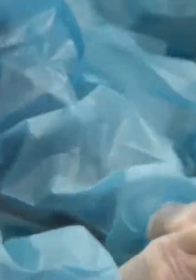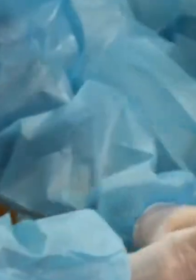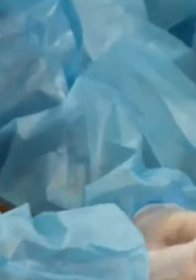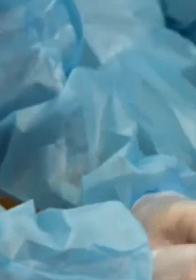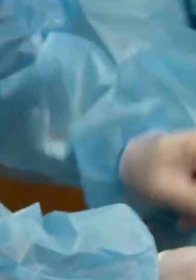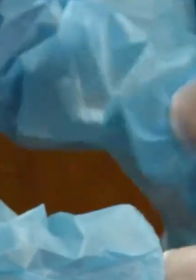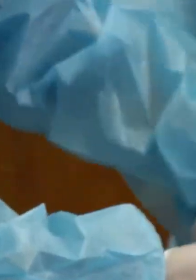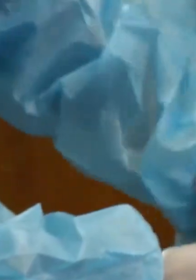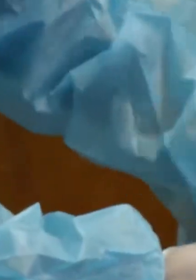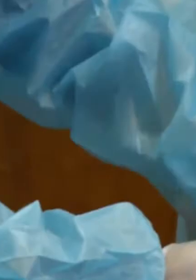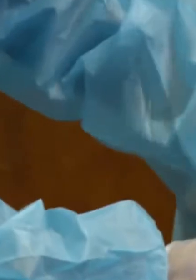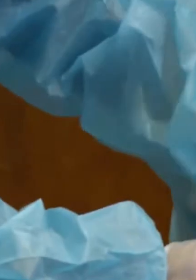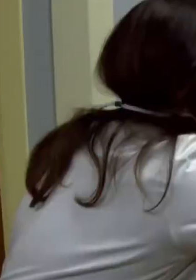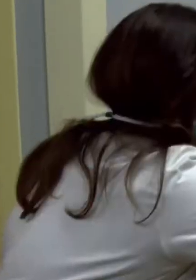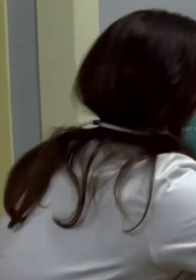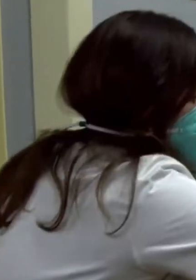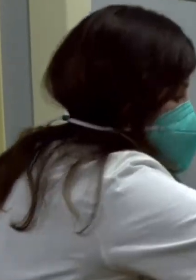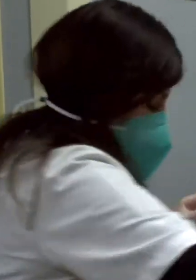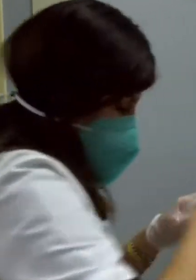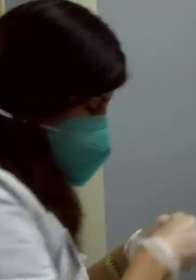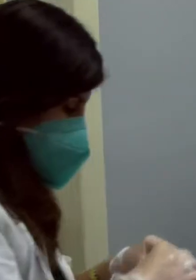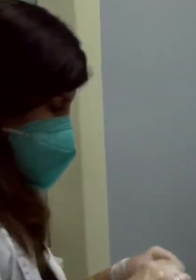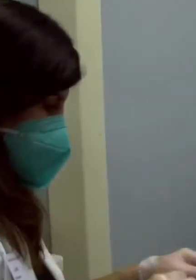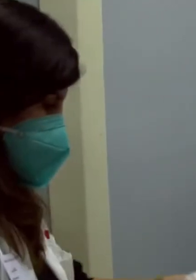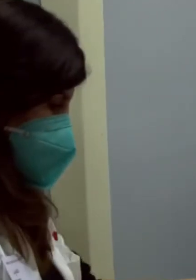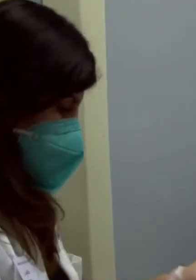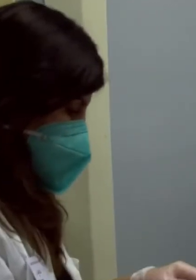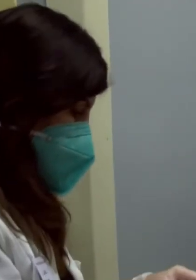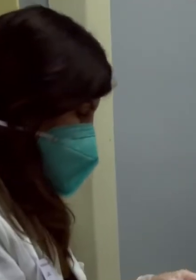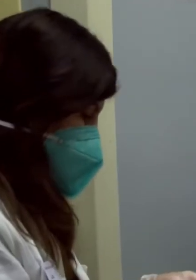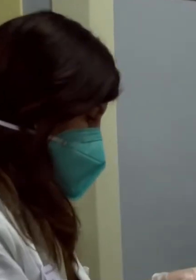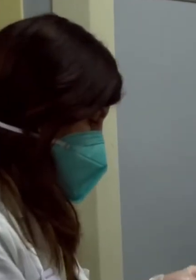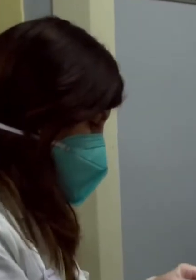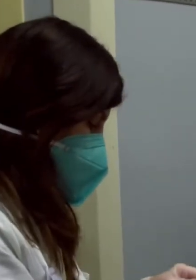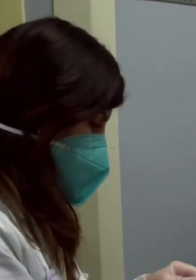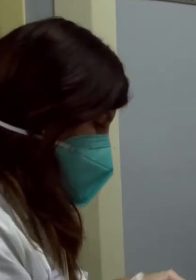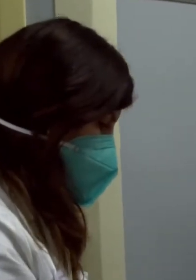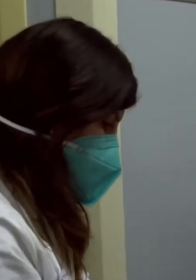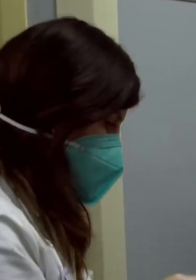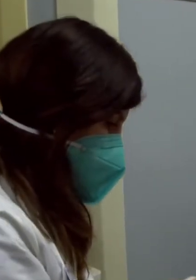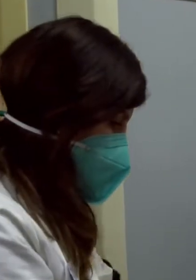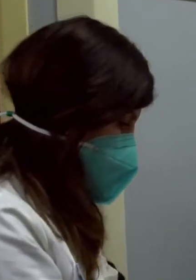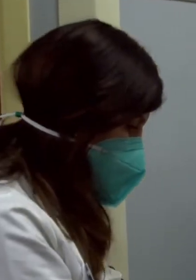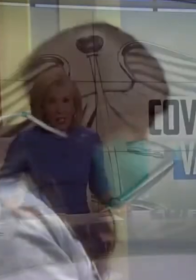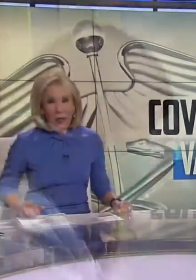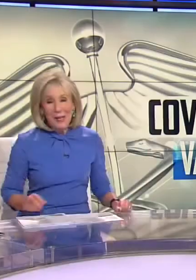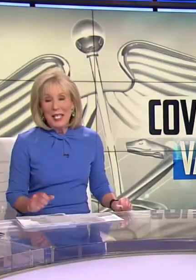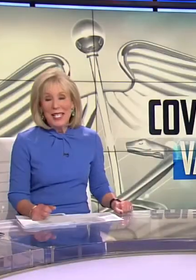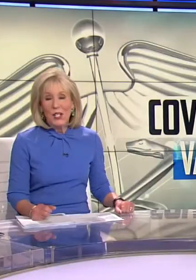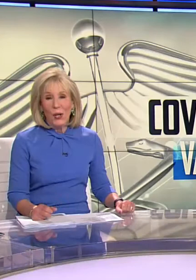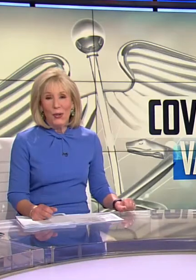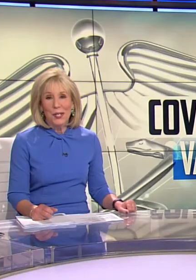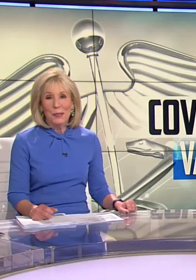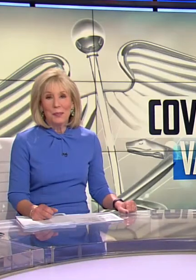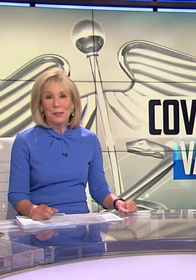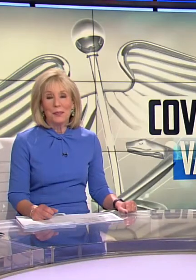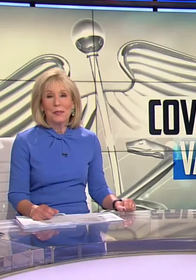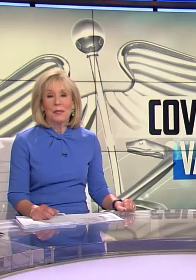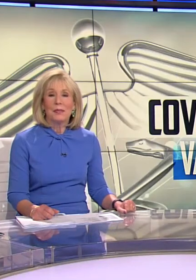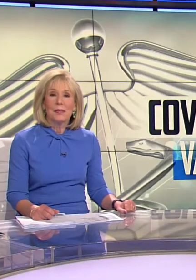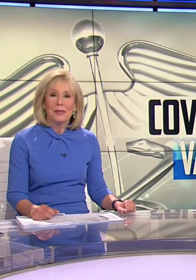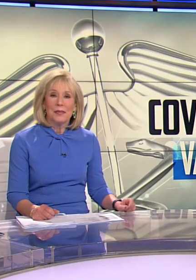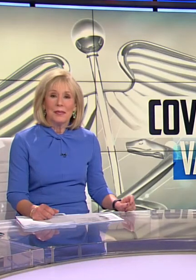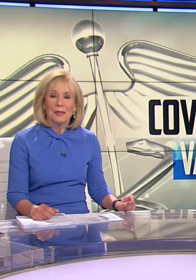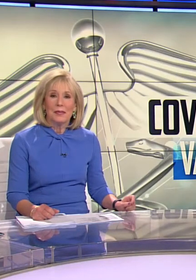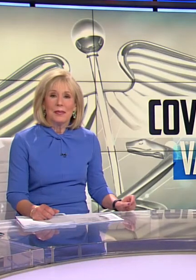Making progress in the fight against COVID-19. More Marylanders now eligible to get the vaccine. Hello, I'm Denise Koch. And I'm Vic